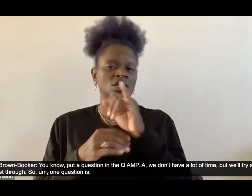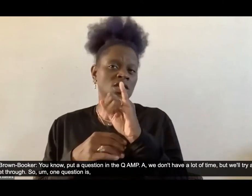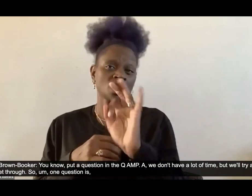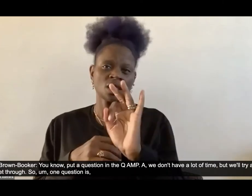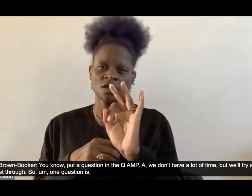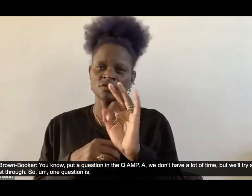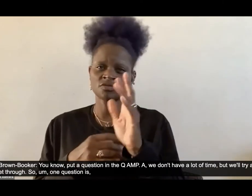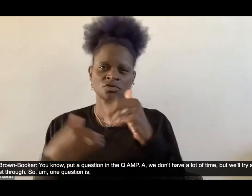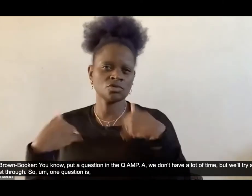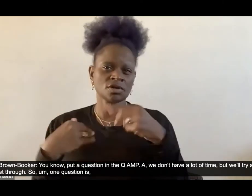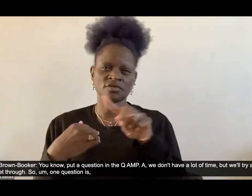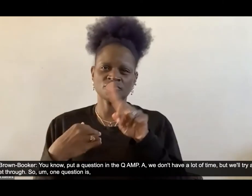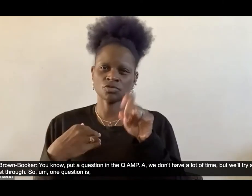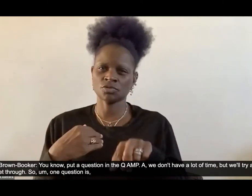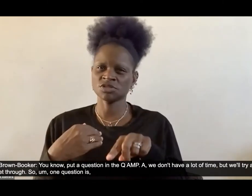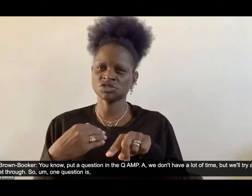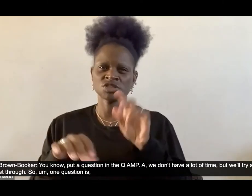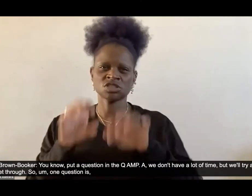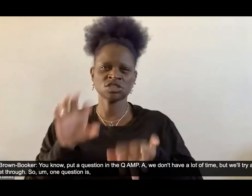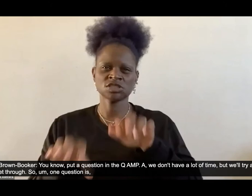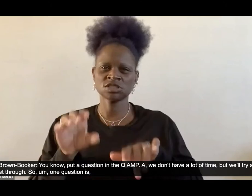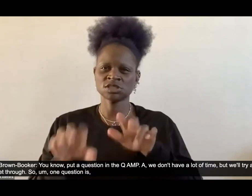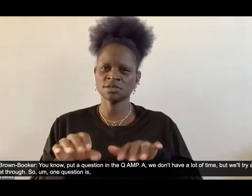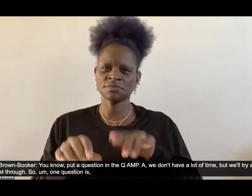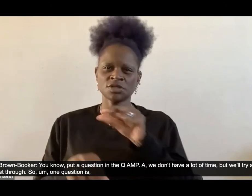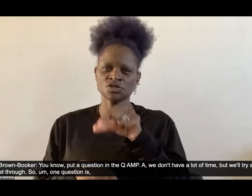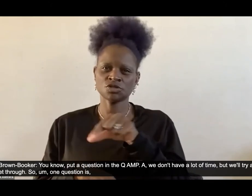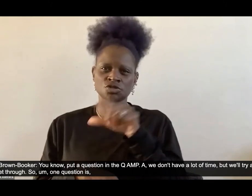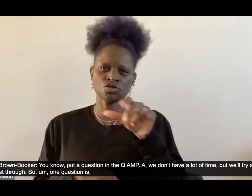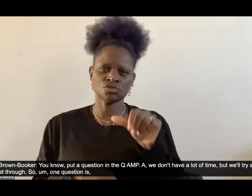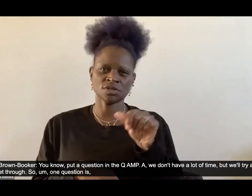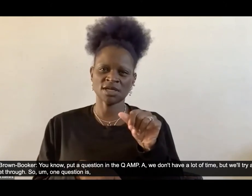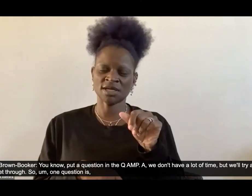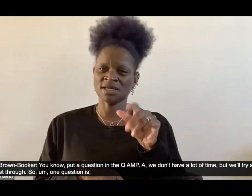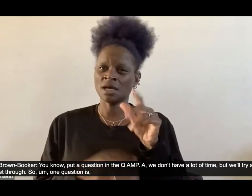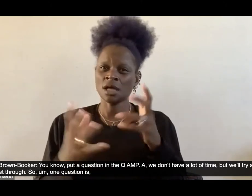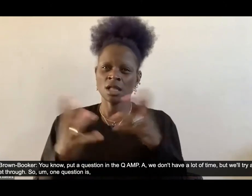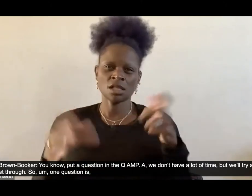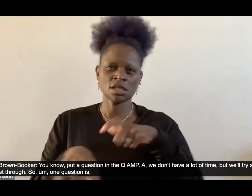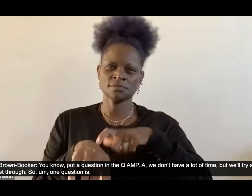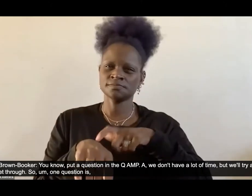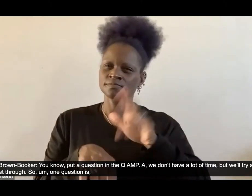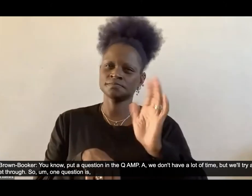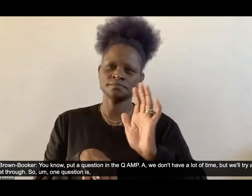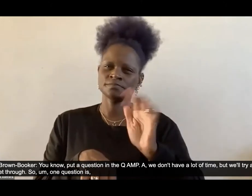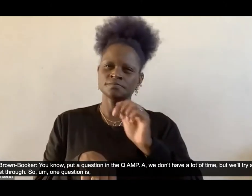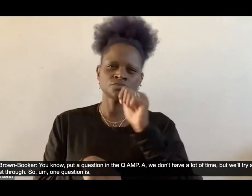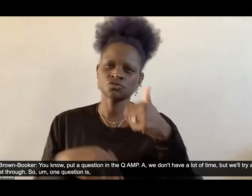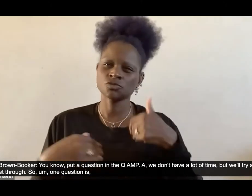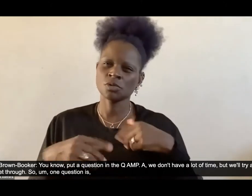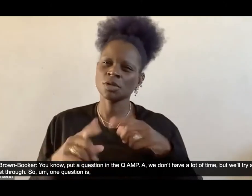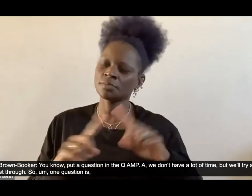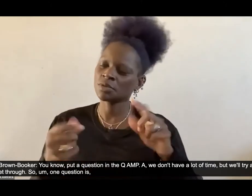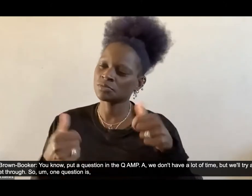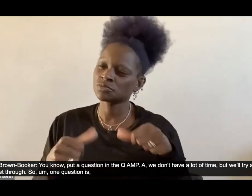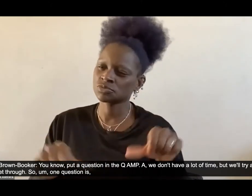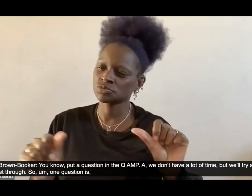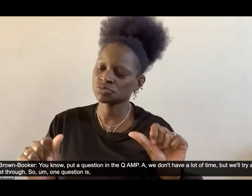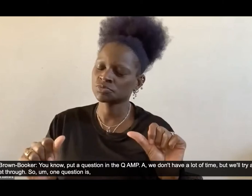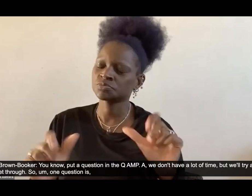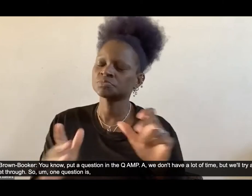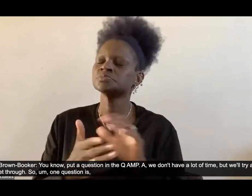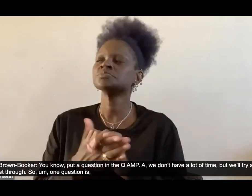q a uh we don't have a lot of time but we'll try and see what we can get through so um one question